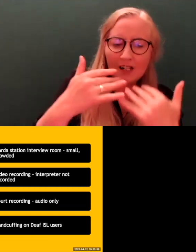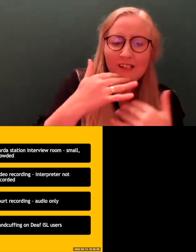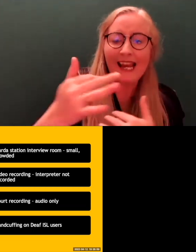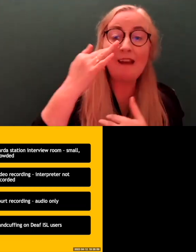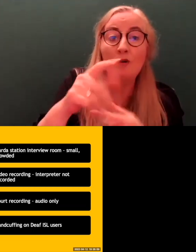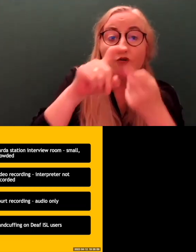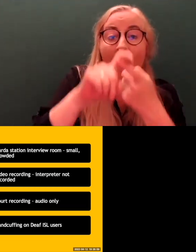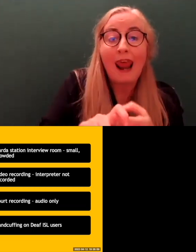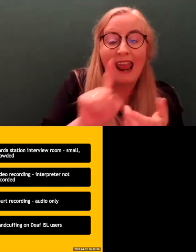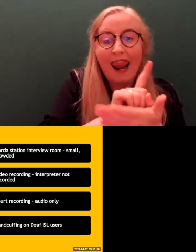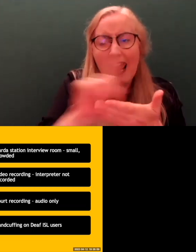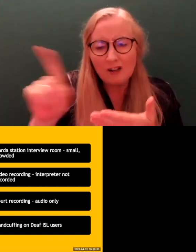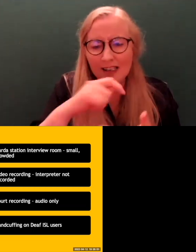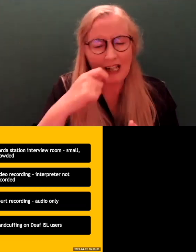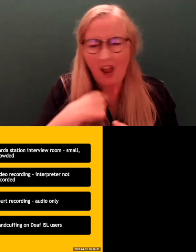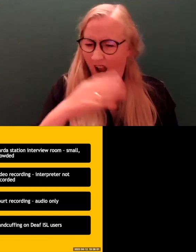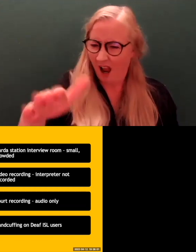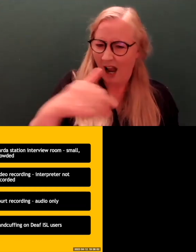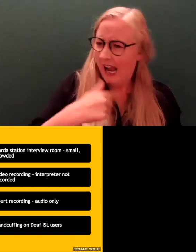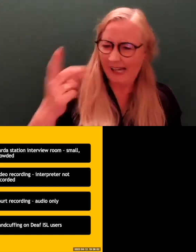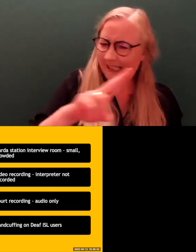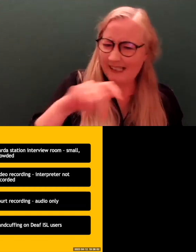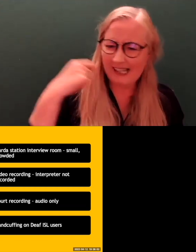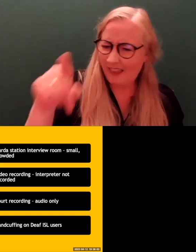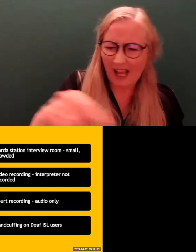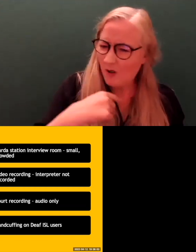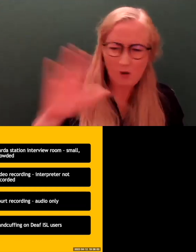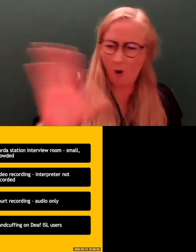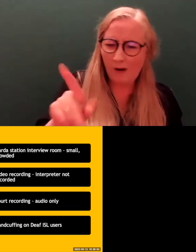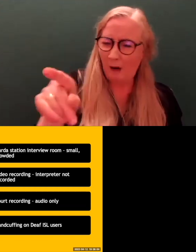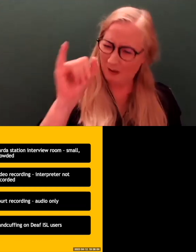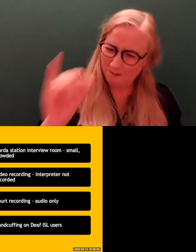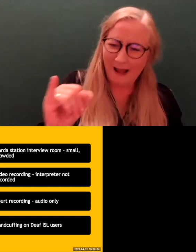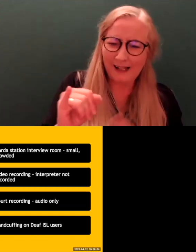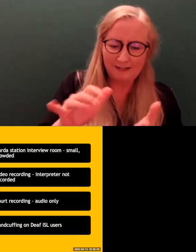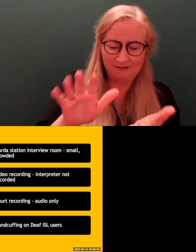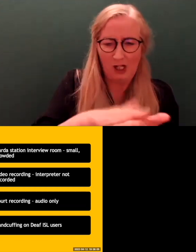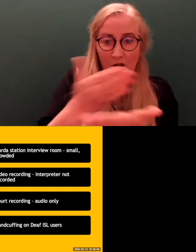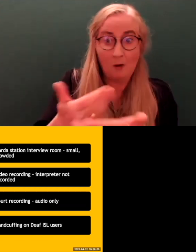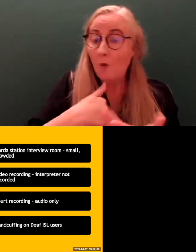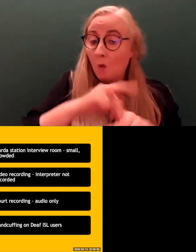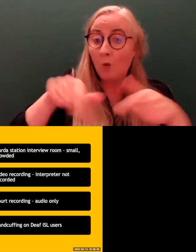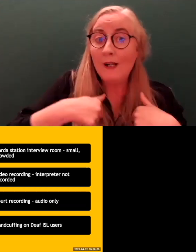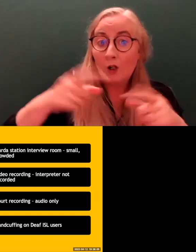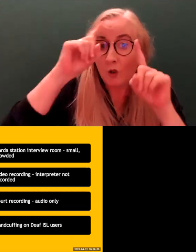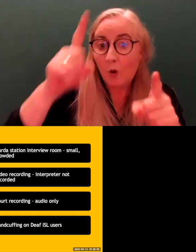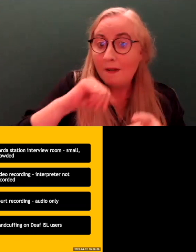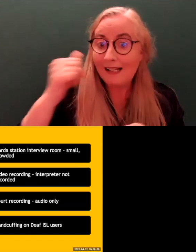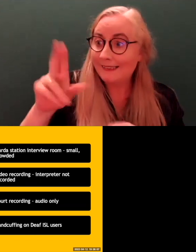and saying, hang on, I didn't say that. That's not why I said that was bad interpretation. Well, we don't know because we didn't catch the interpreter. So we